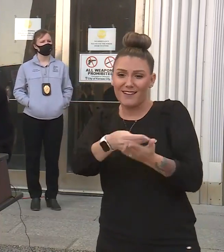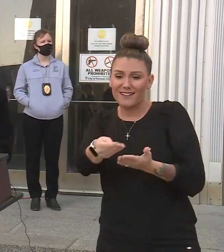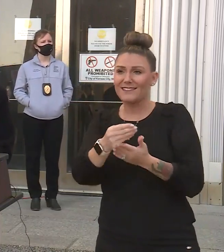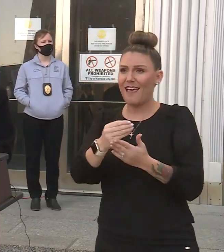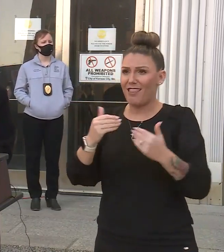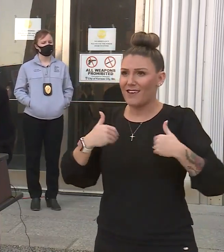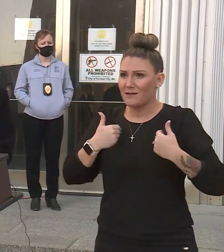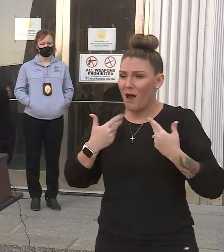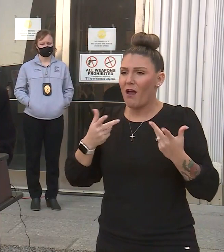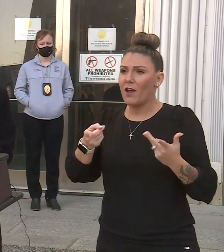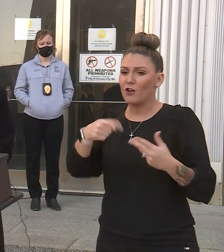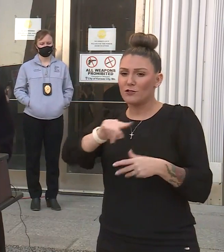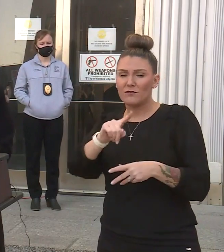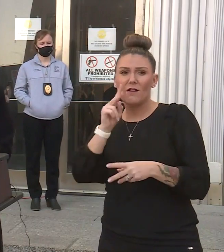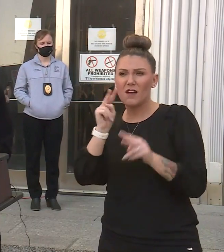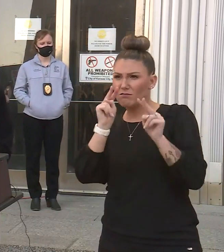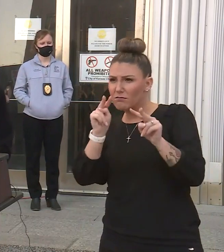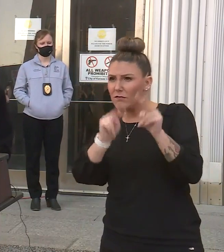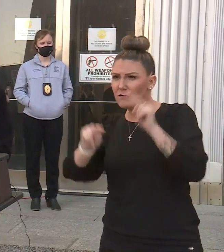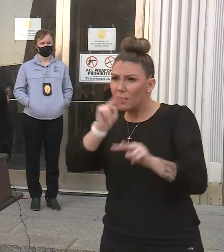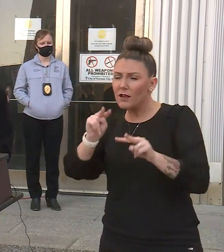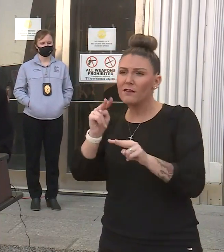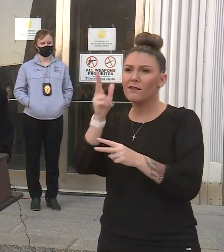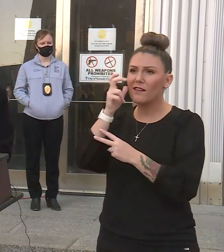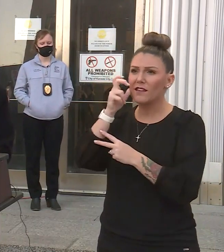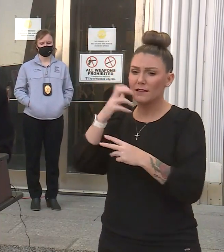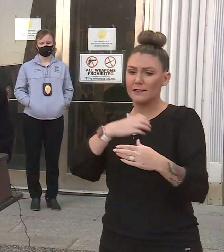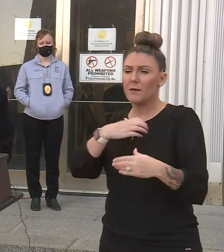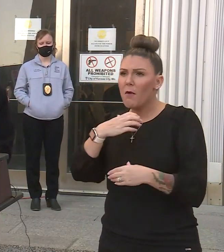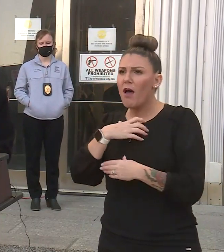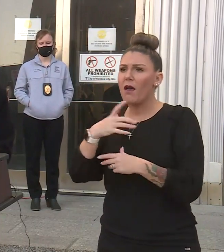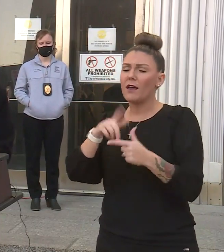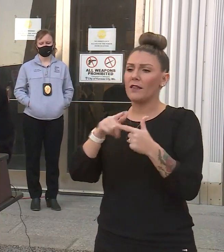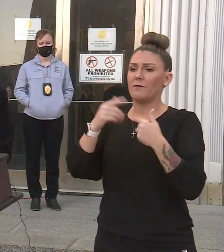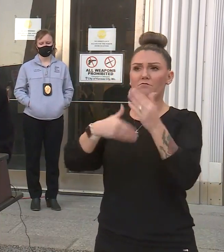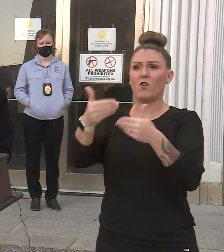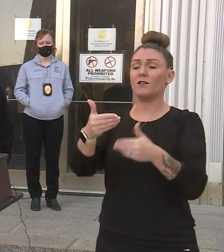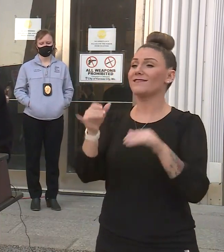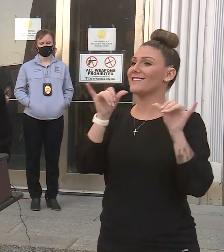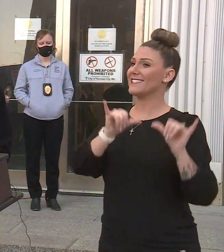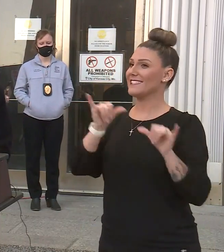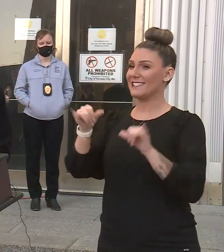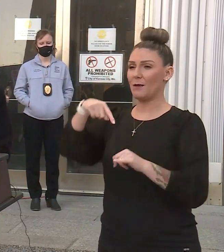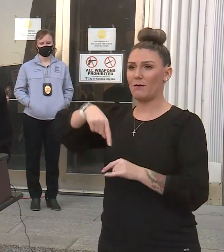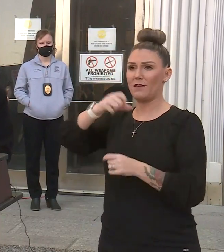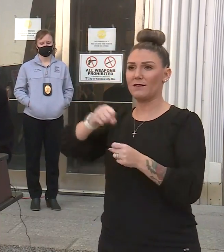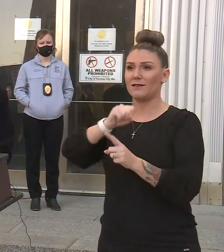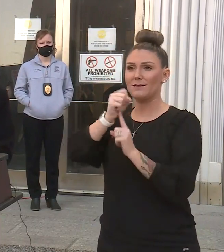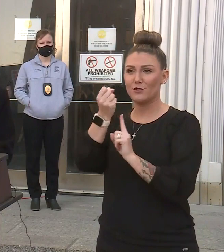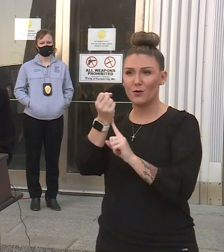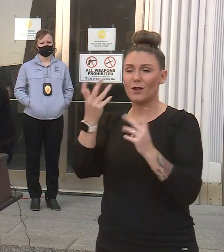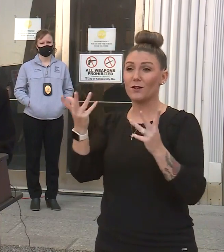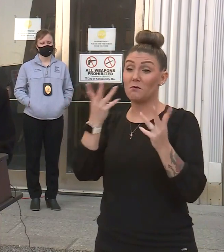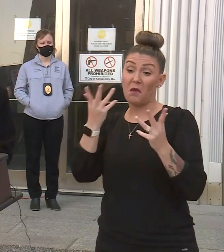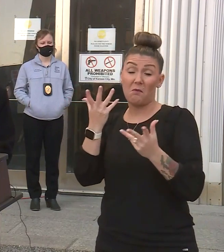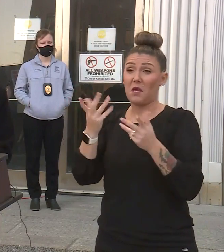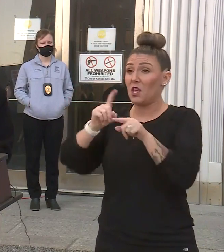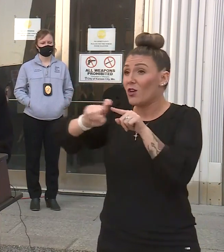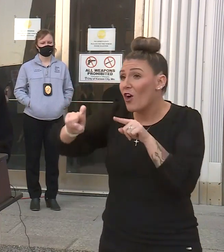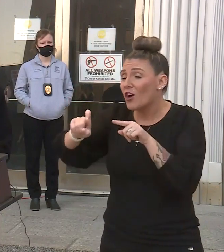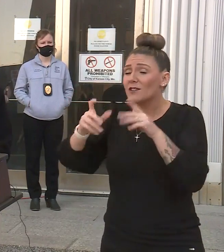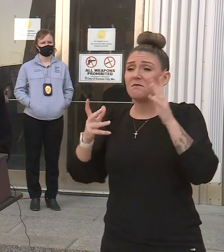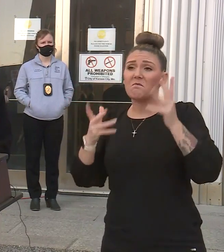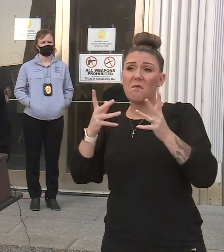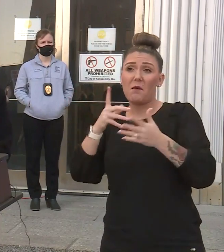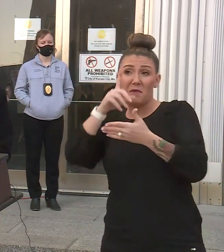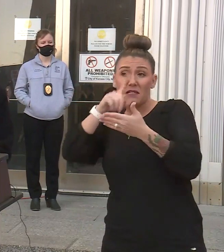check, they observe things, they listen to complaints, they go through that varied process. We will do the same thing in this situation. Some of it might be calls, some of